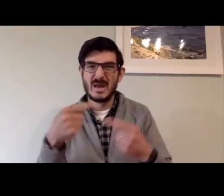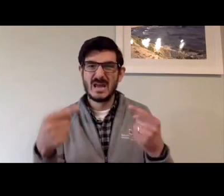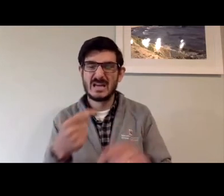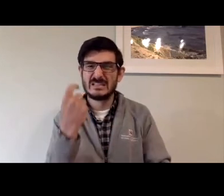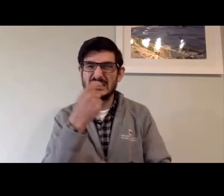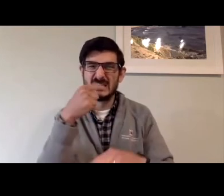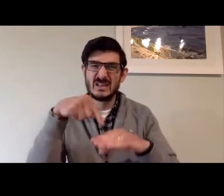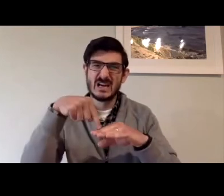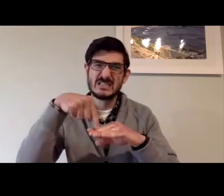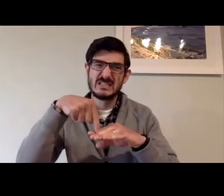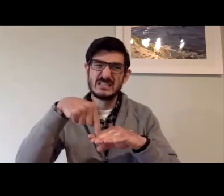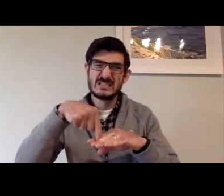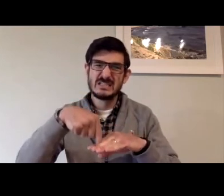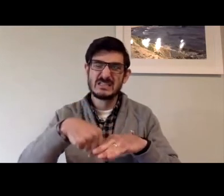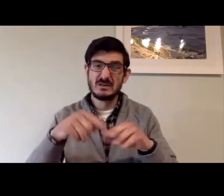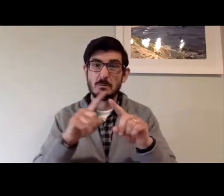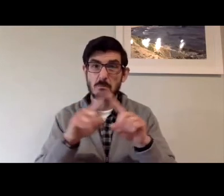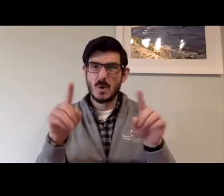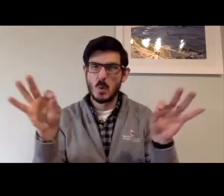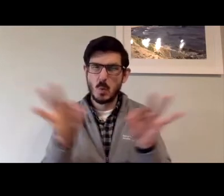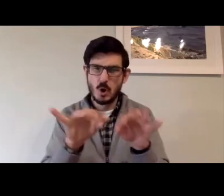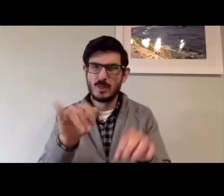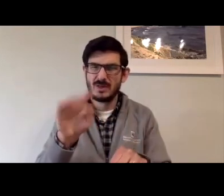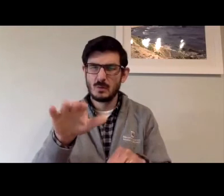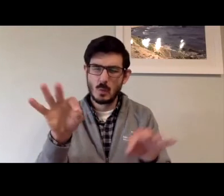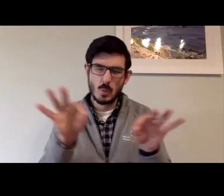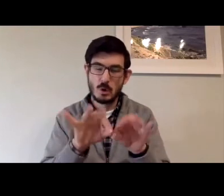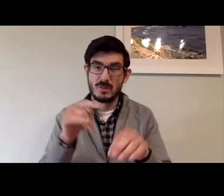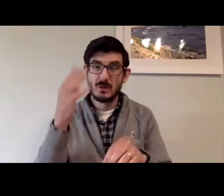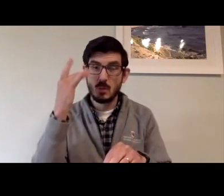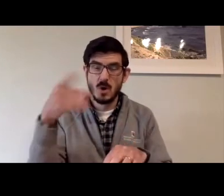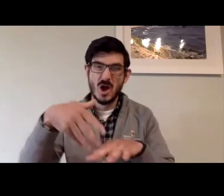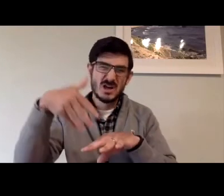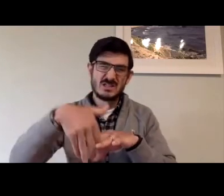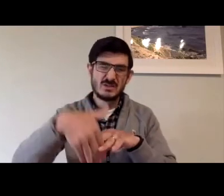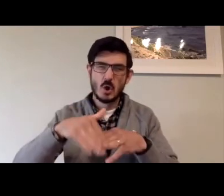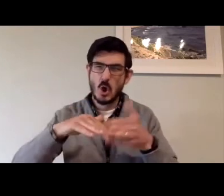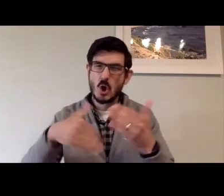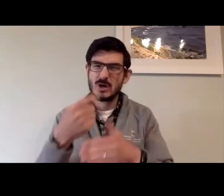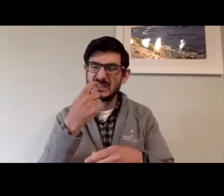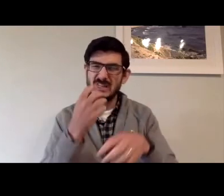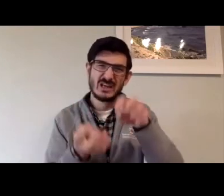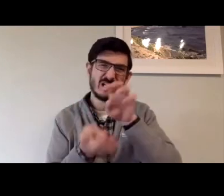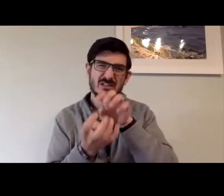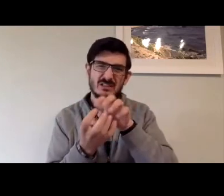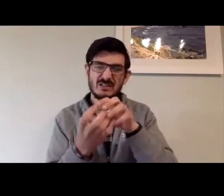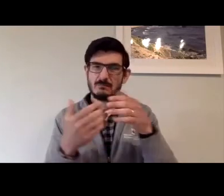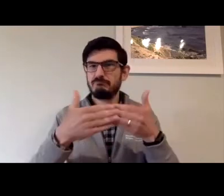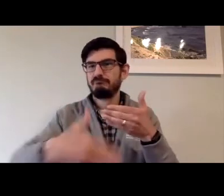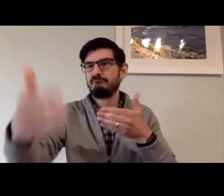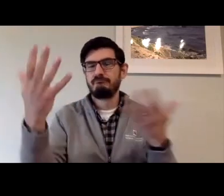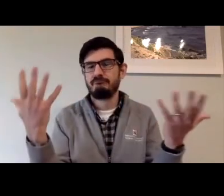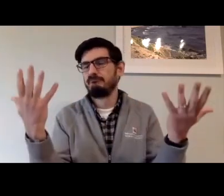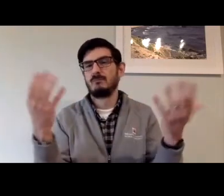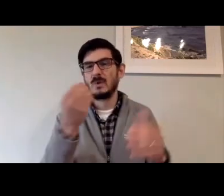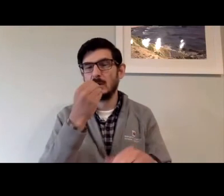before that happens, you have to suffer that pain of teething, right? That pain is worth it, because